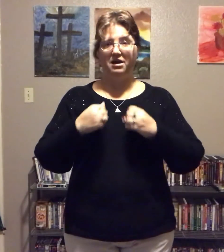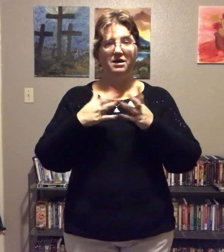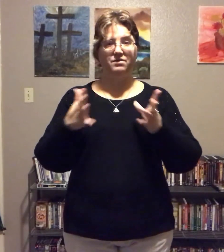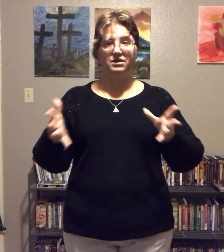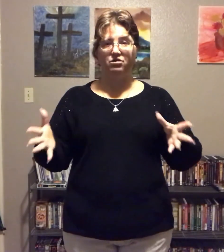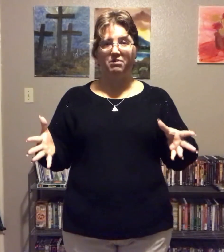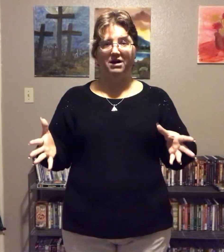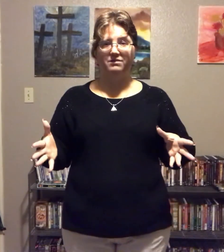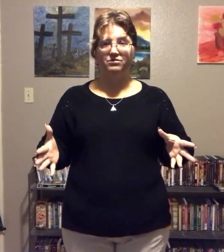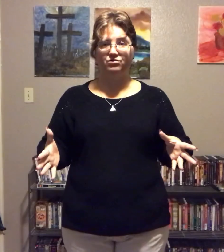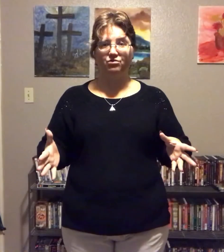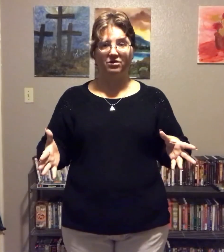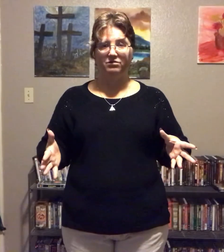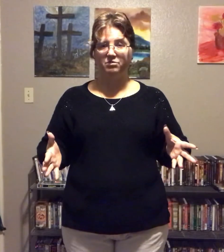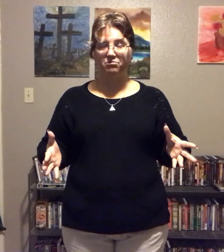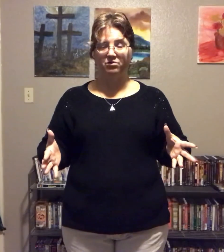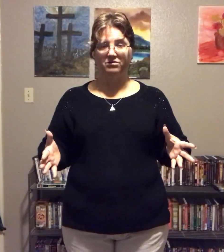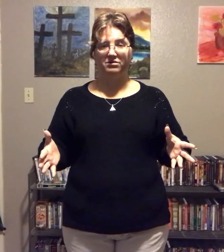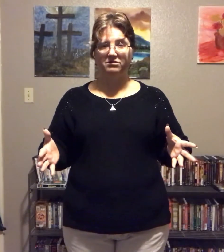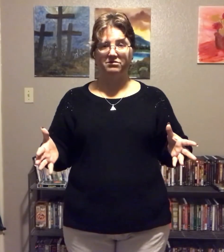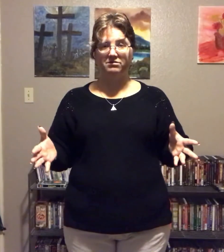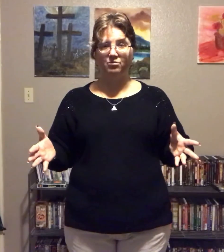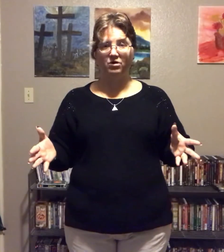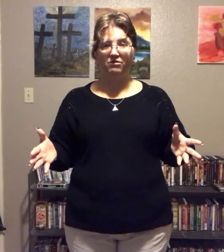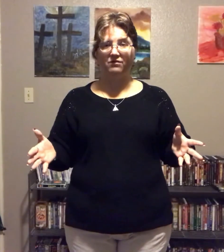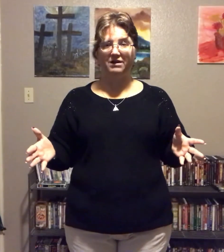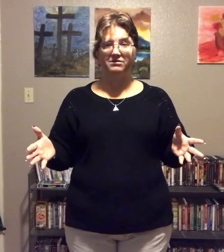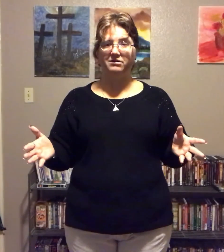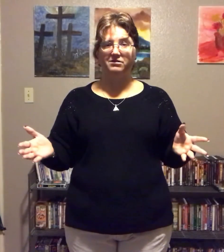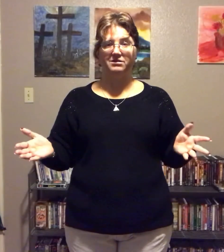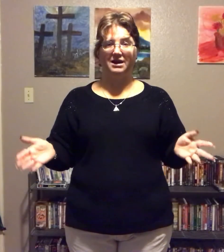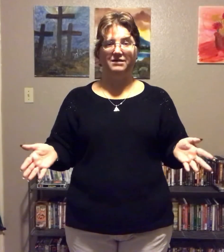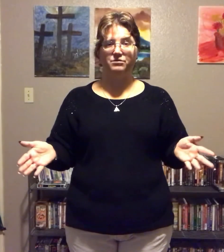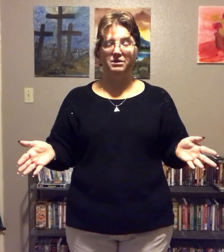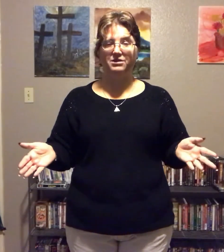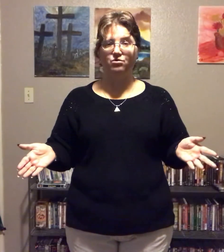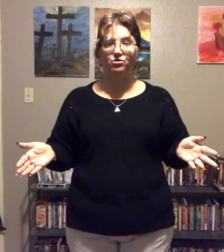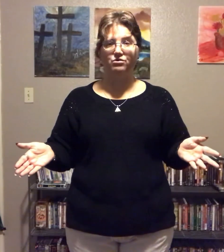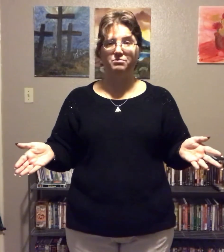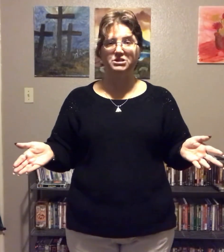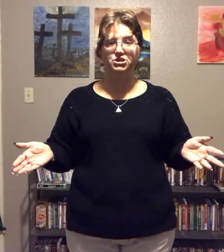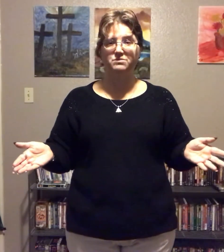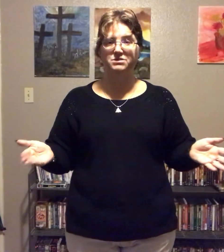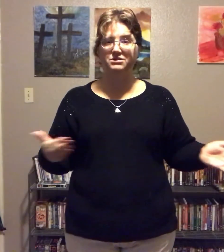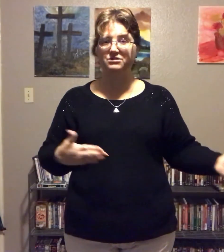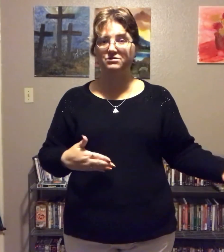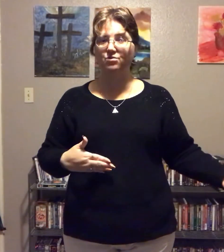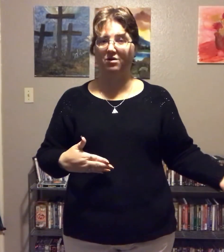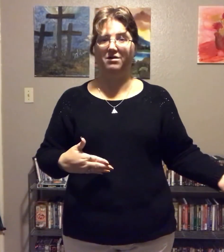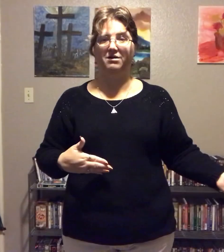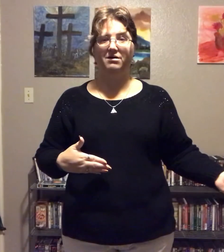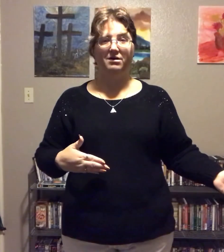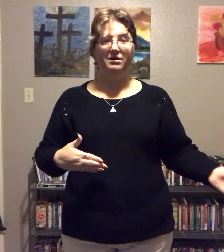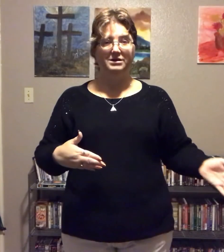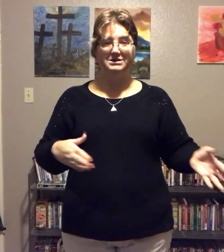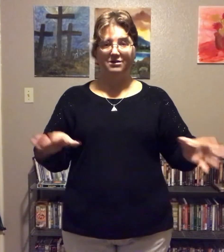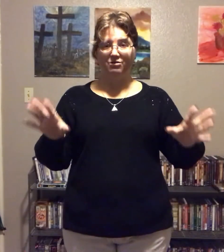anything you buy in the store has been processed in some way or fashion because it has to be in order to be shipped to the store. So,